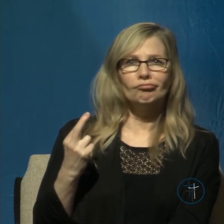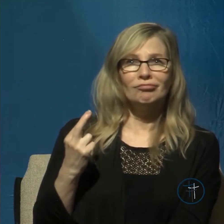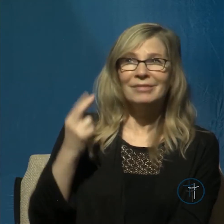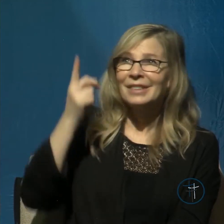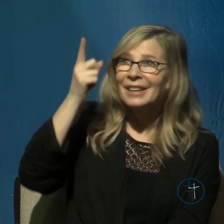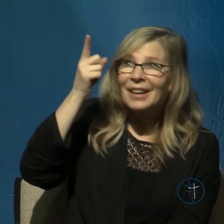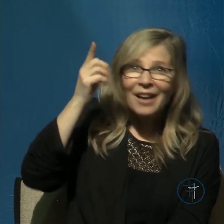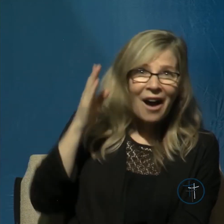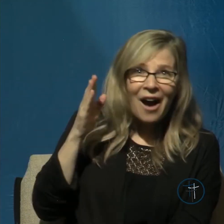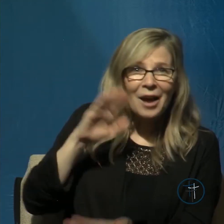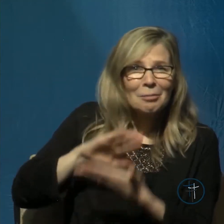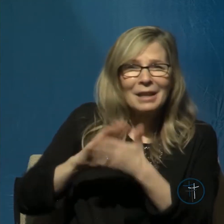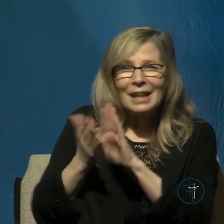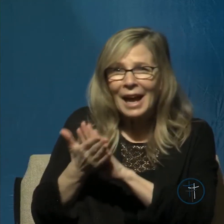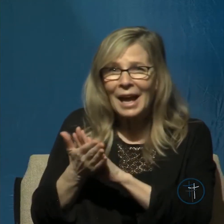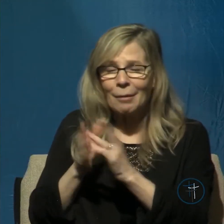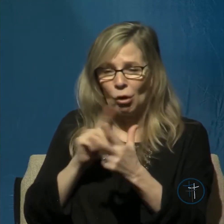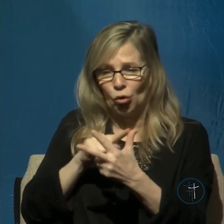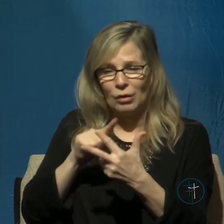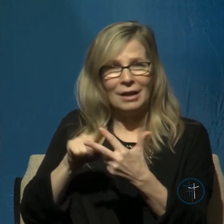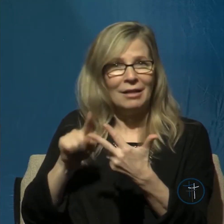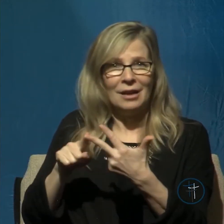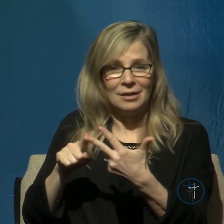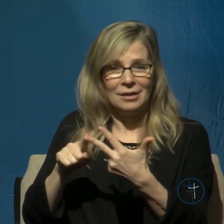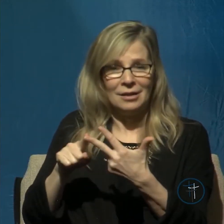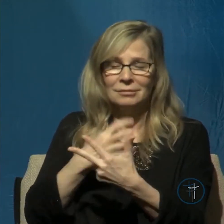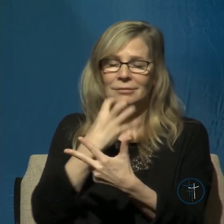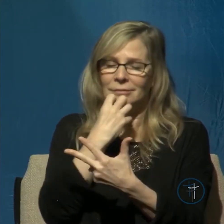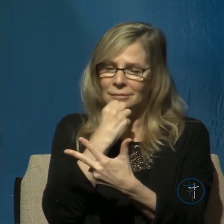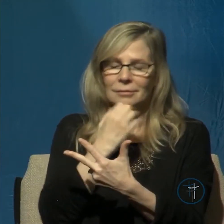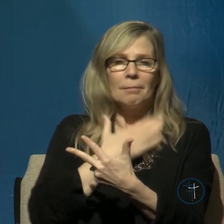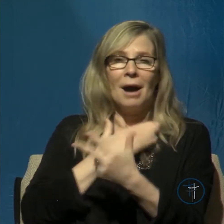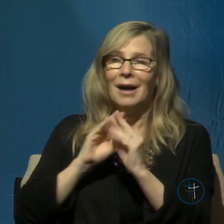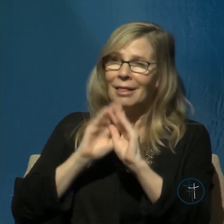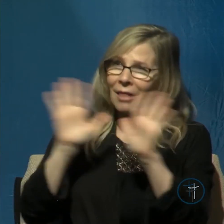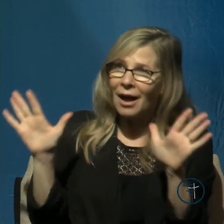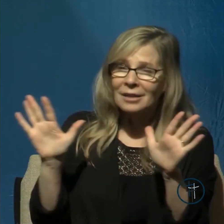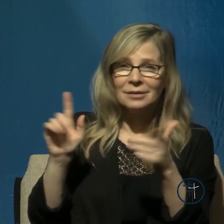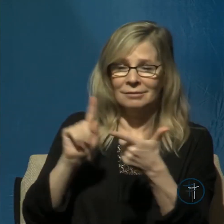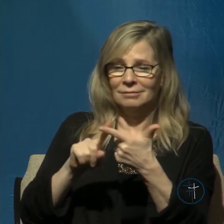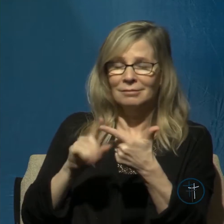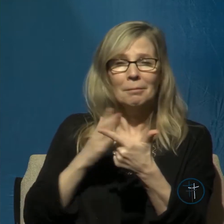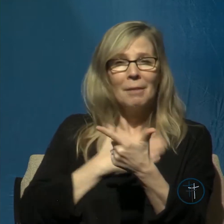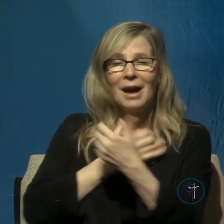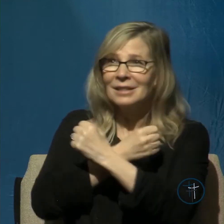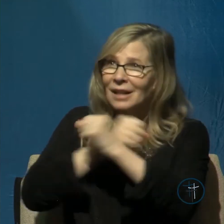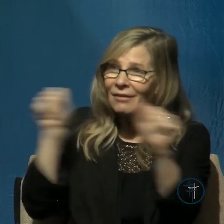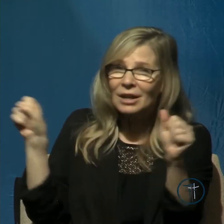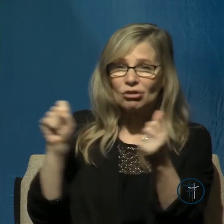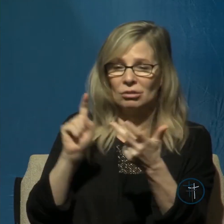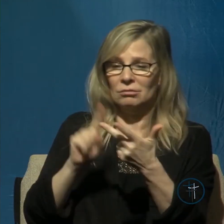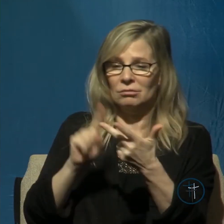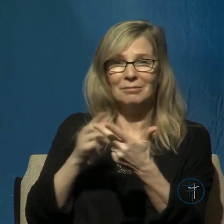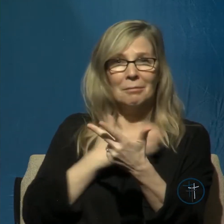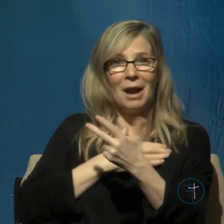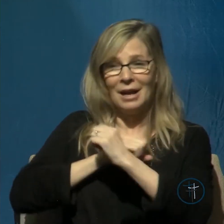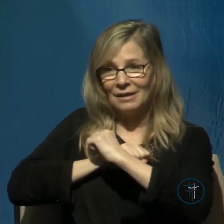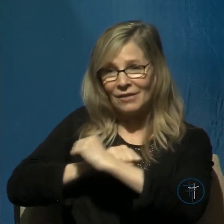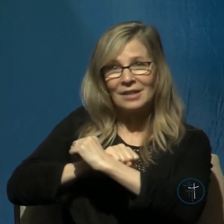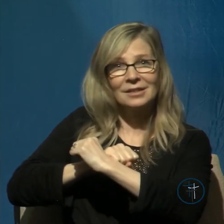things to him. His light, his salvation, his defense. Now, it's interesting that David doesn't say that God gave